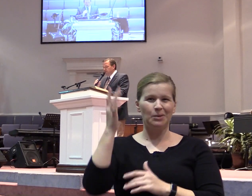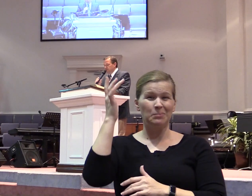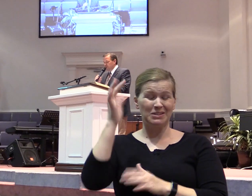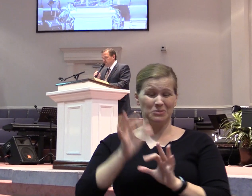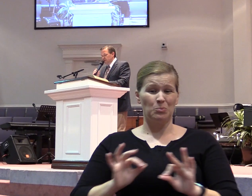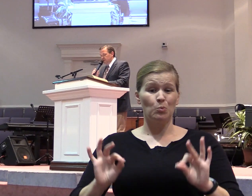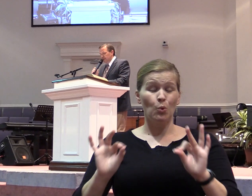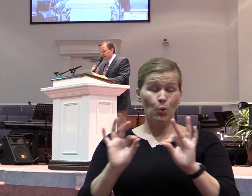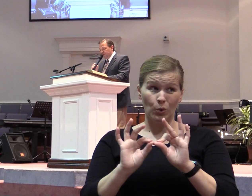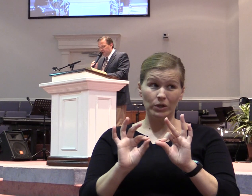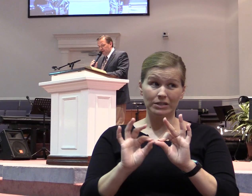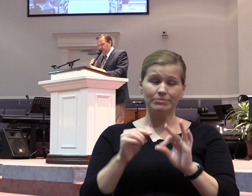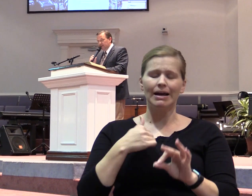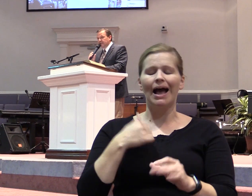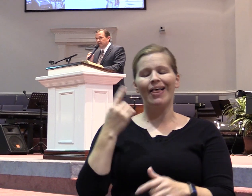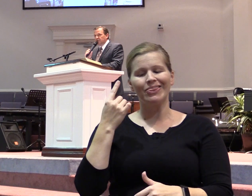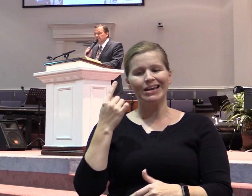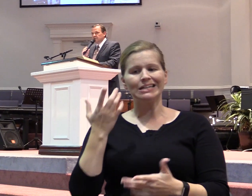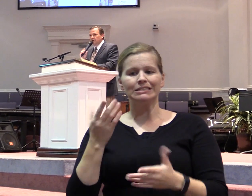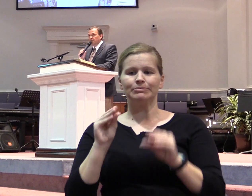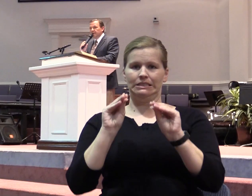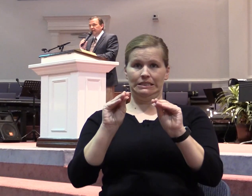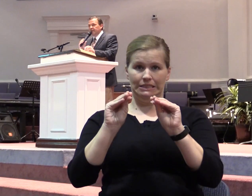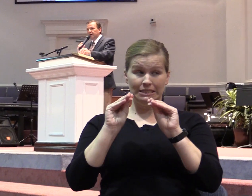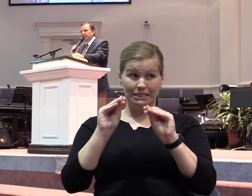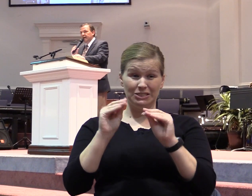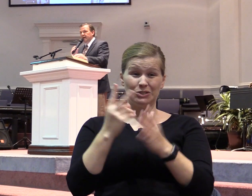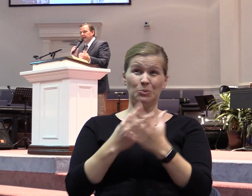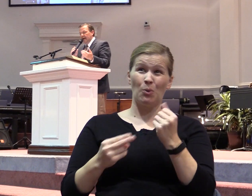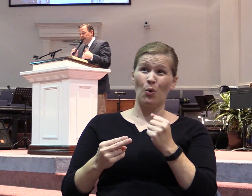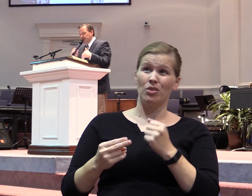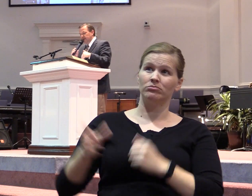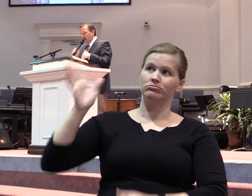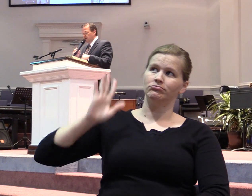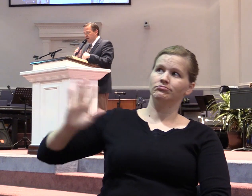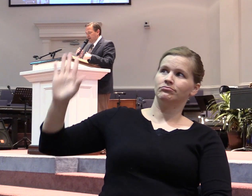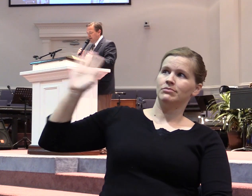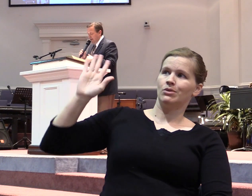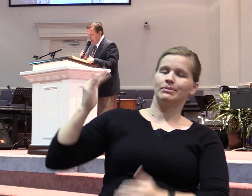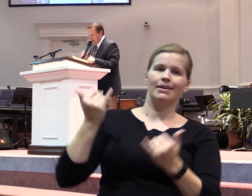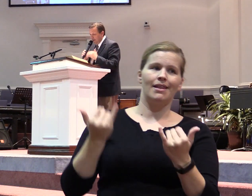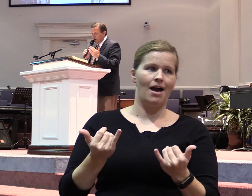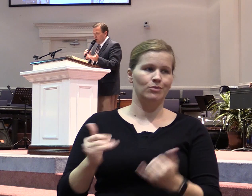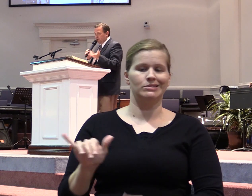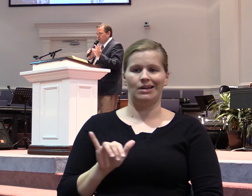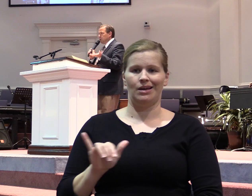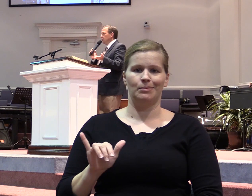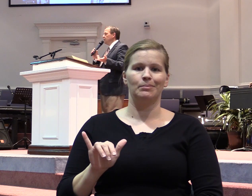that I think it teaches both in their day and in our day. And because of the truth